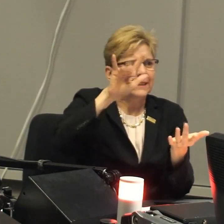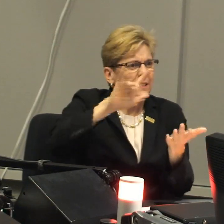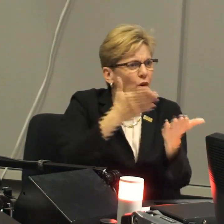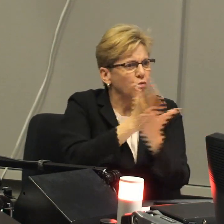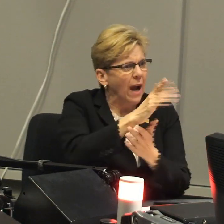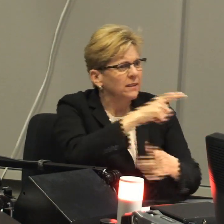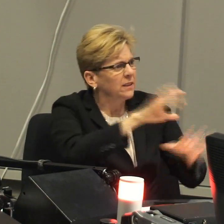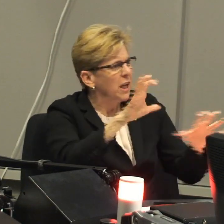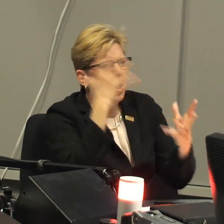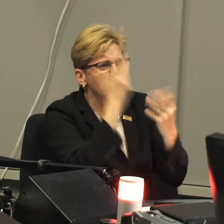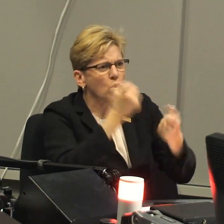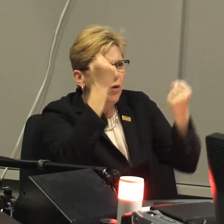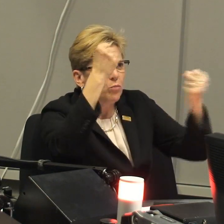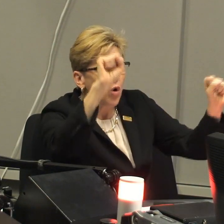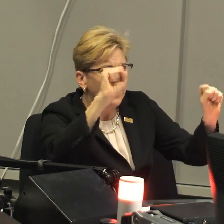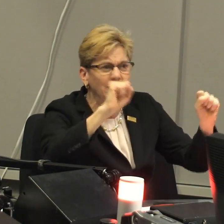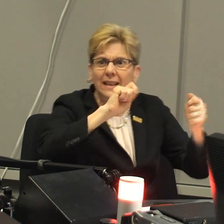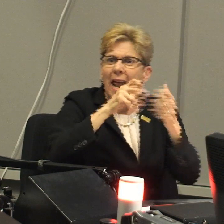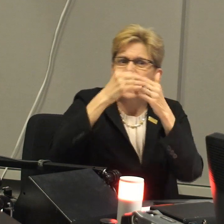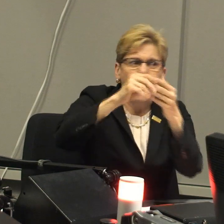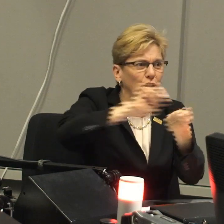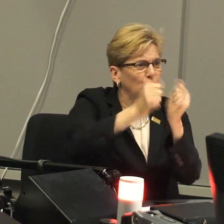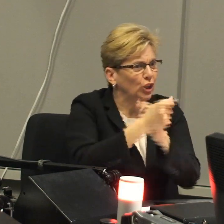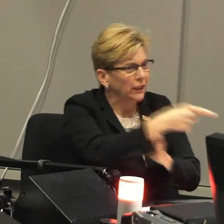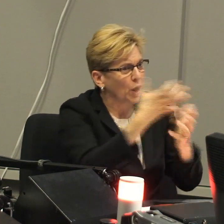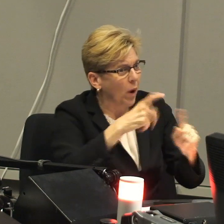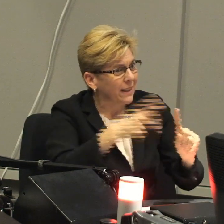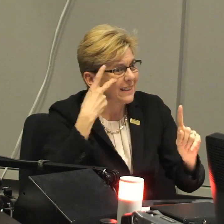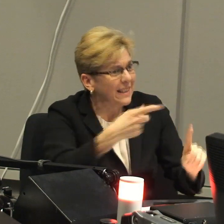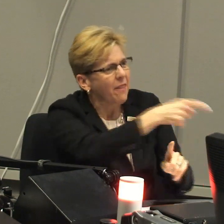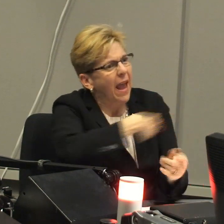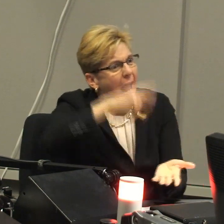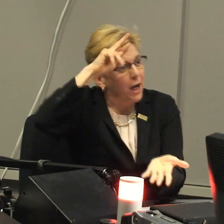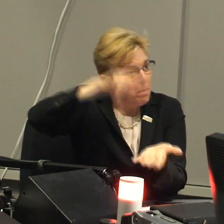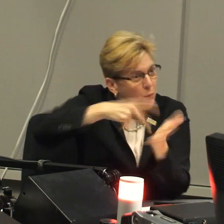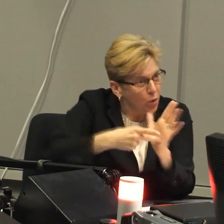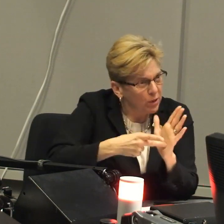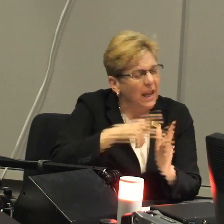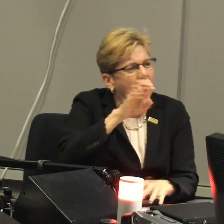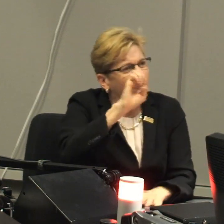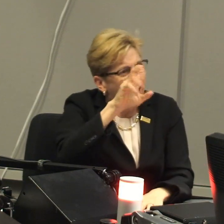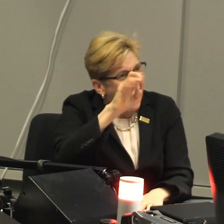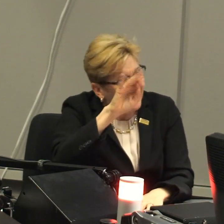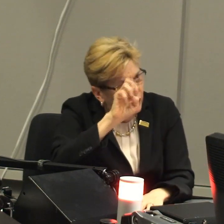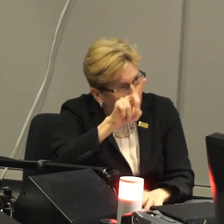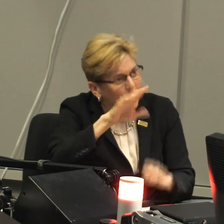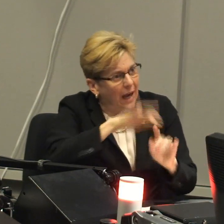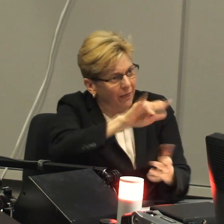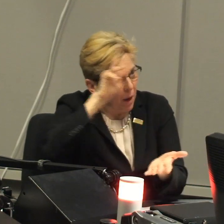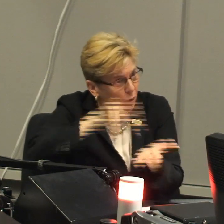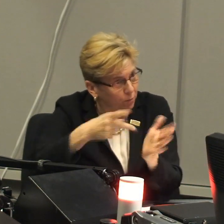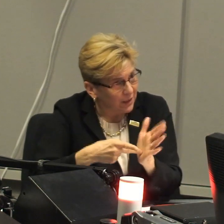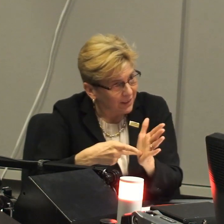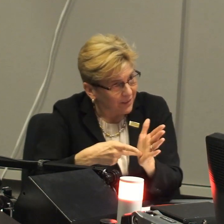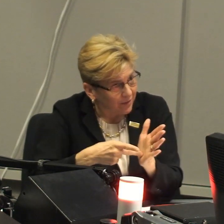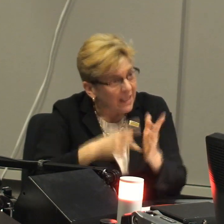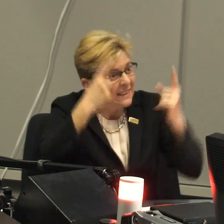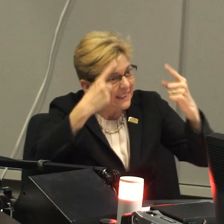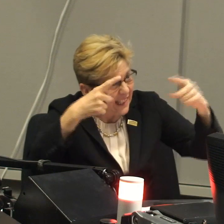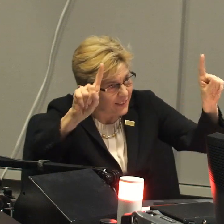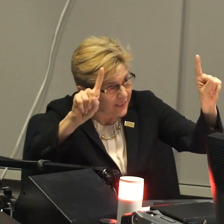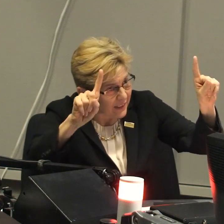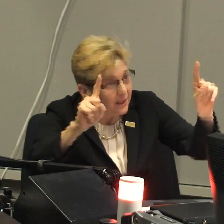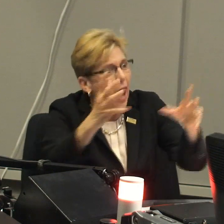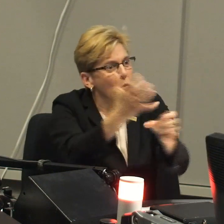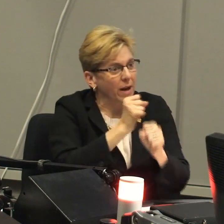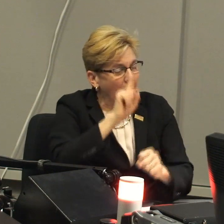are smart. These students have civil rights. They led a beautiful protest. They got the change that they wanted to see. They had purpose. They executed on